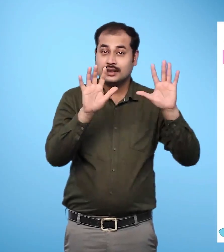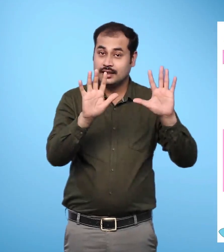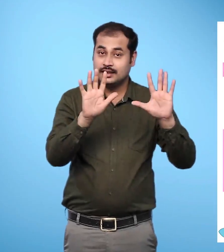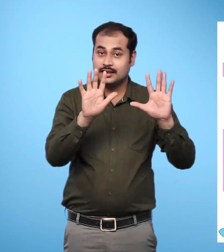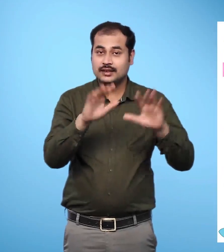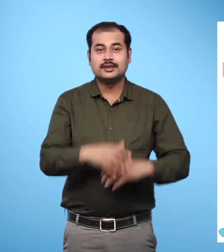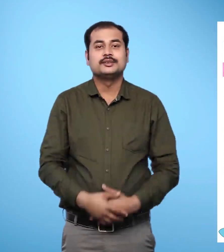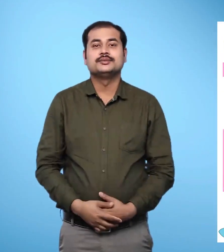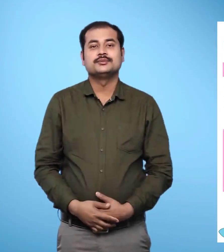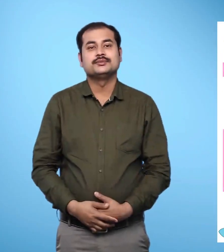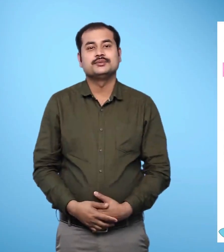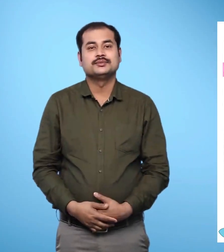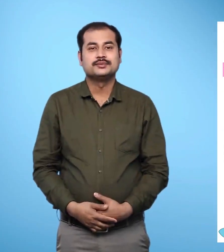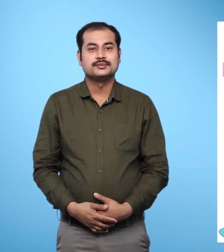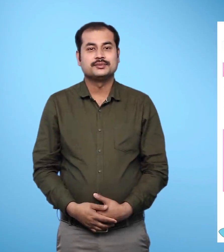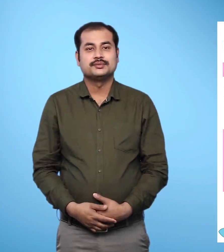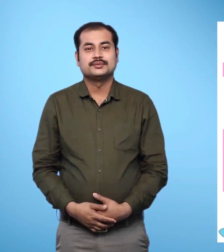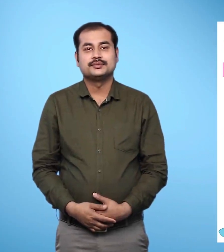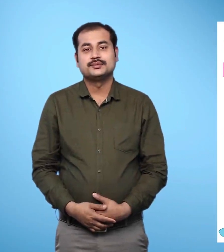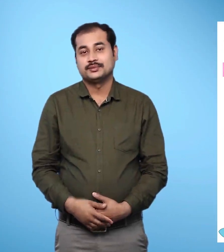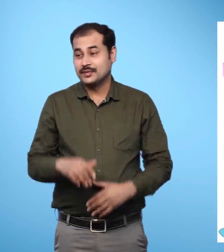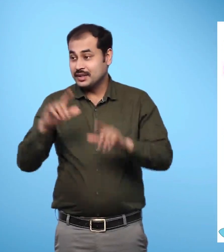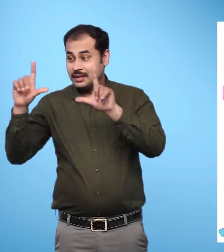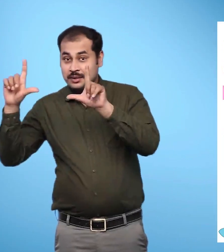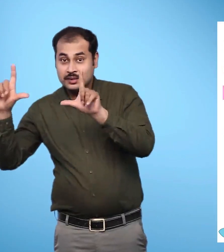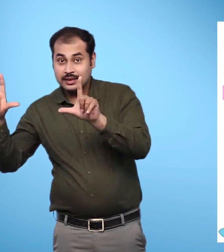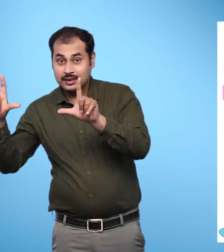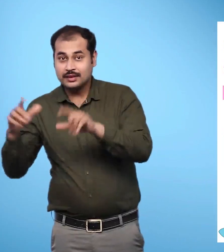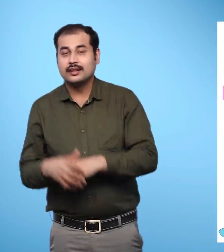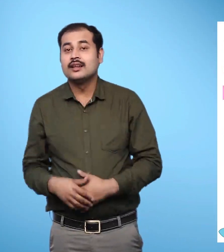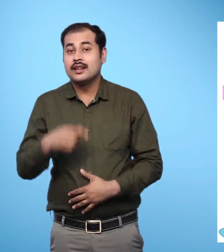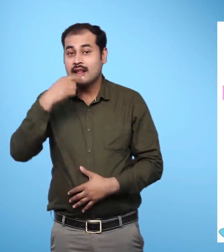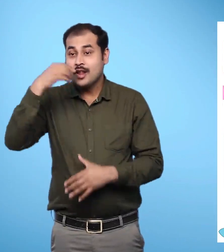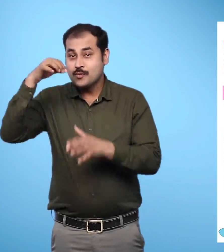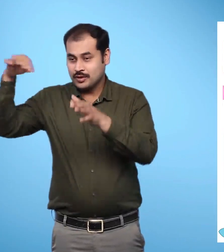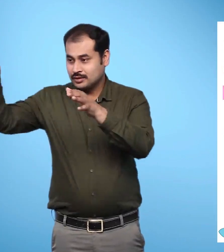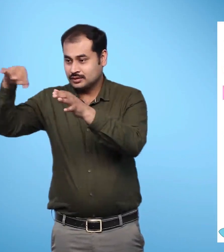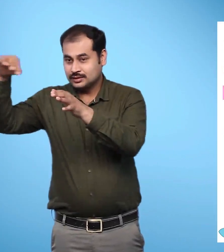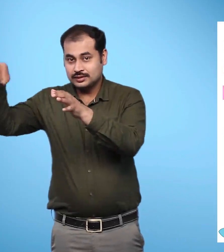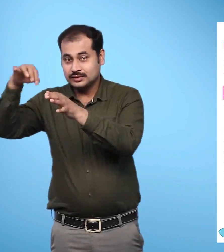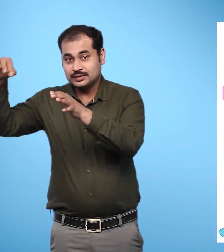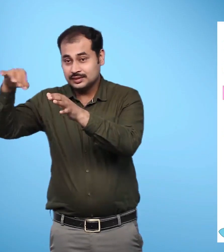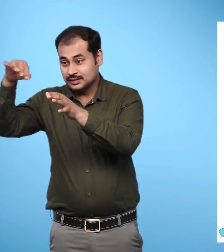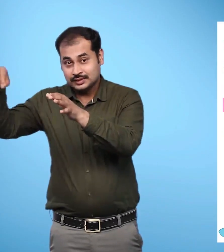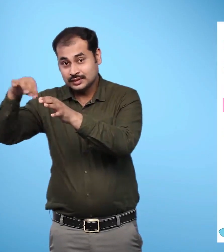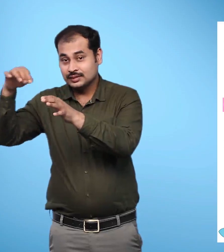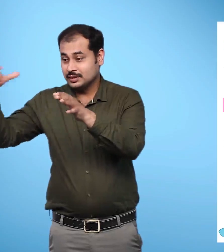with their stem spread inside the box. Picture 2 Shows a bunch of 10 cherries